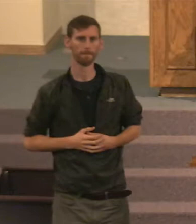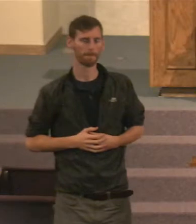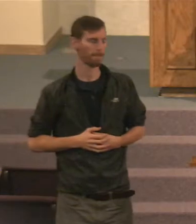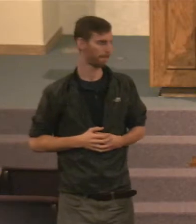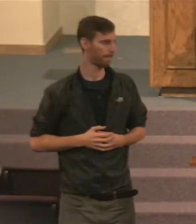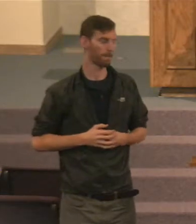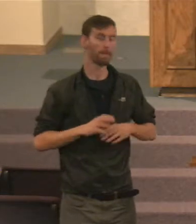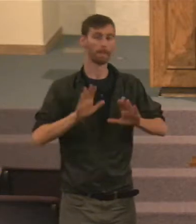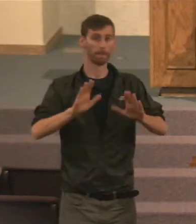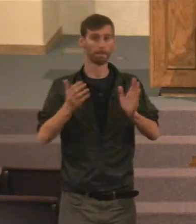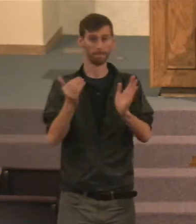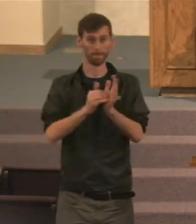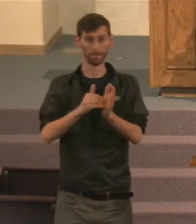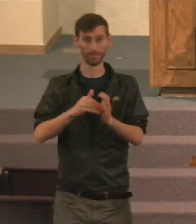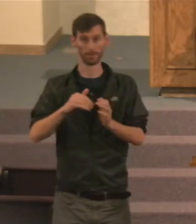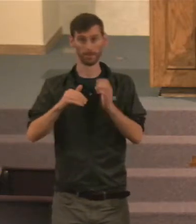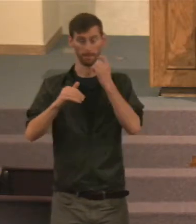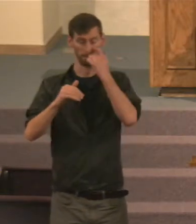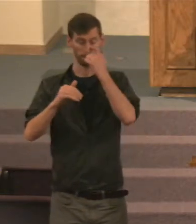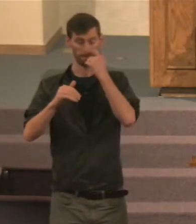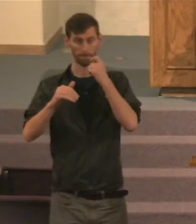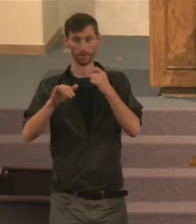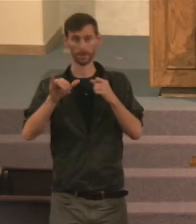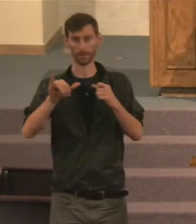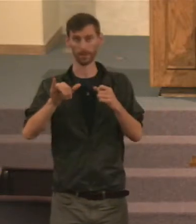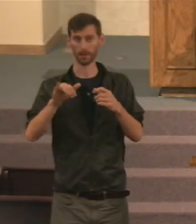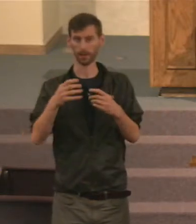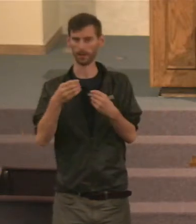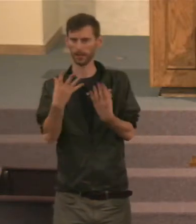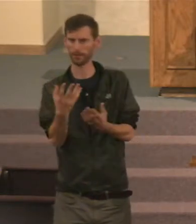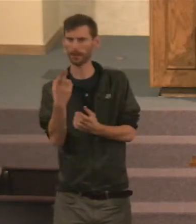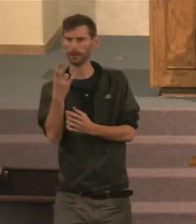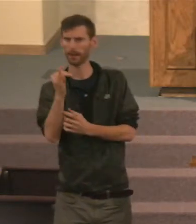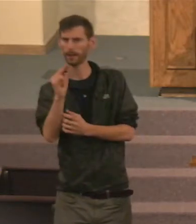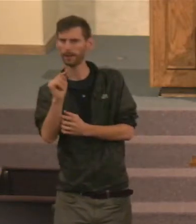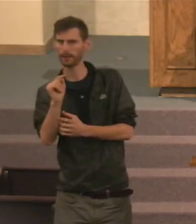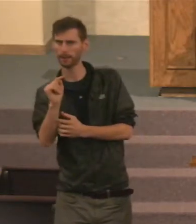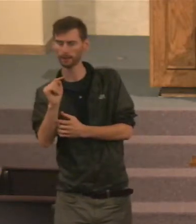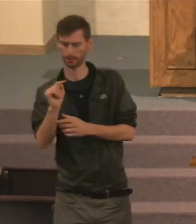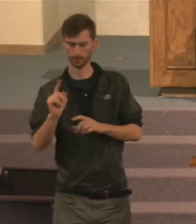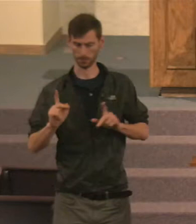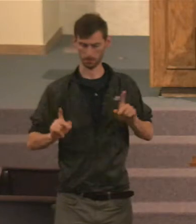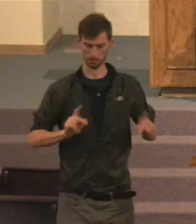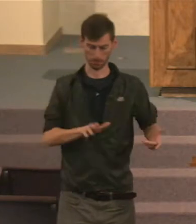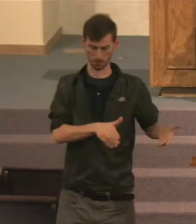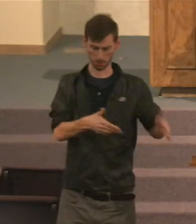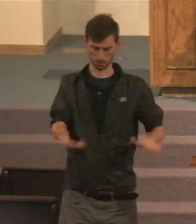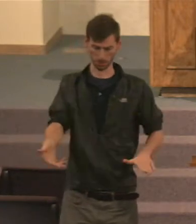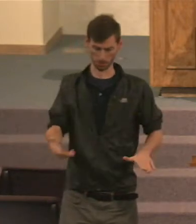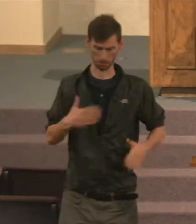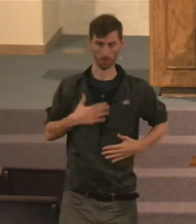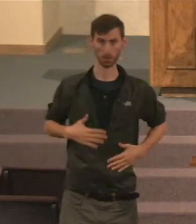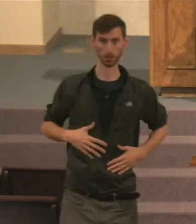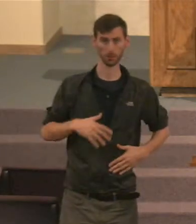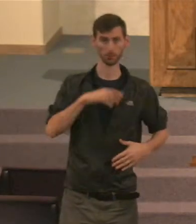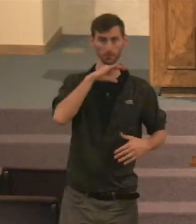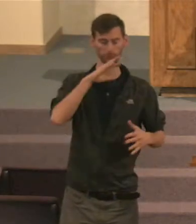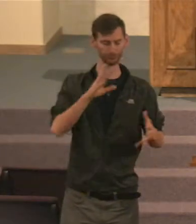man surviving death. At least the spirit does.